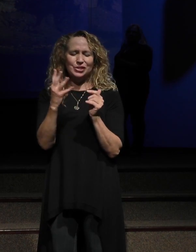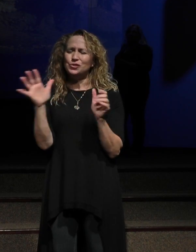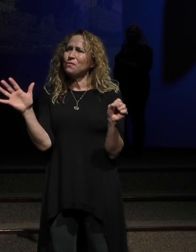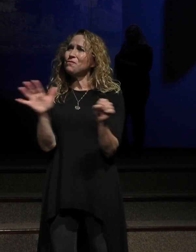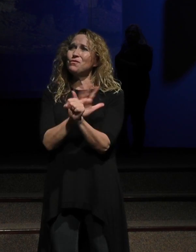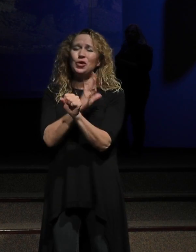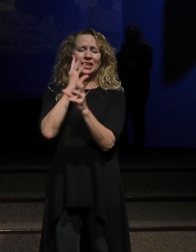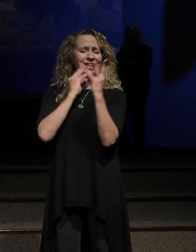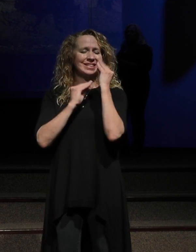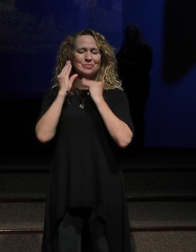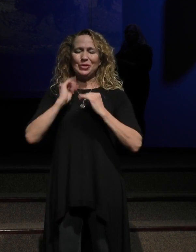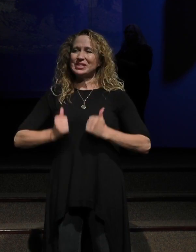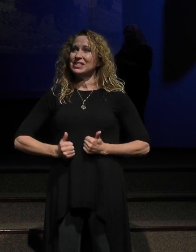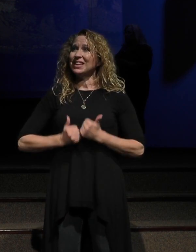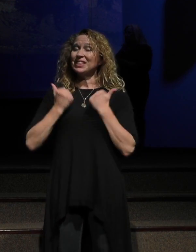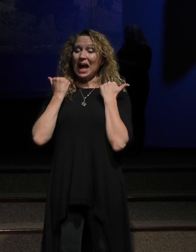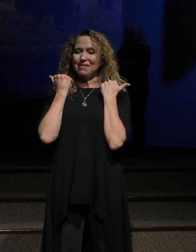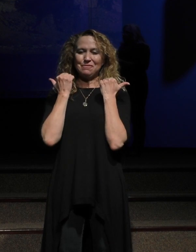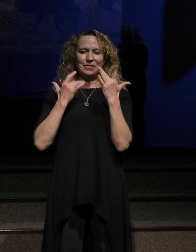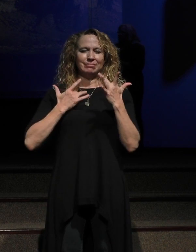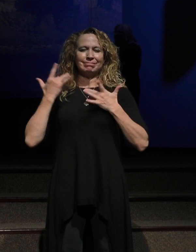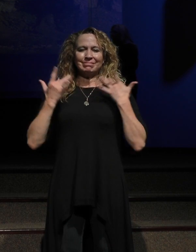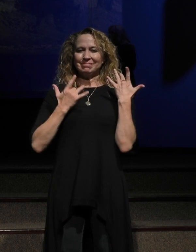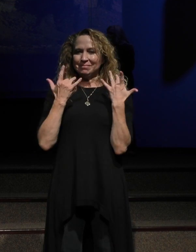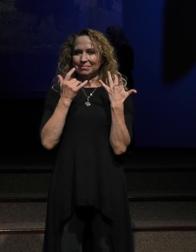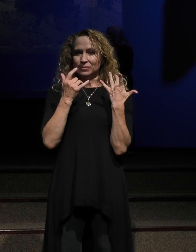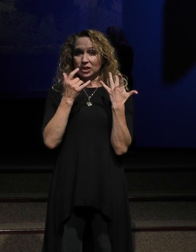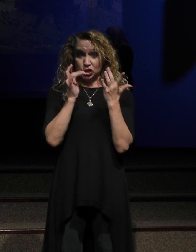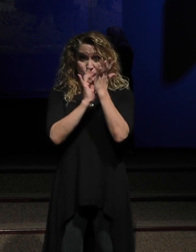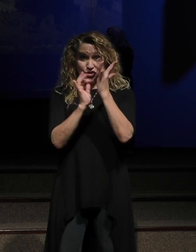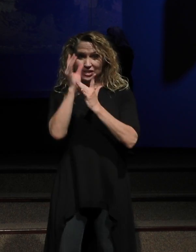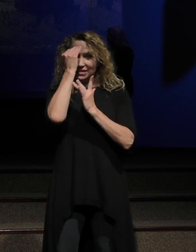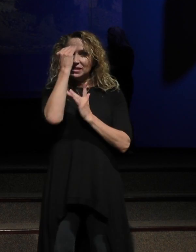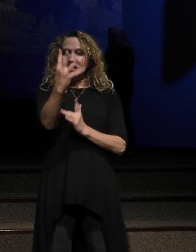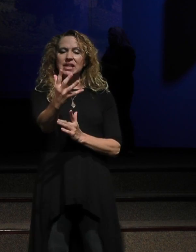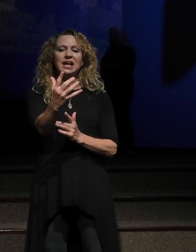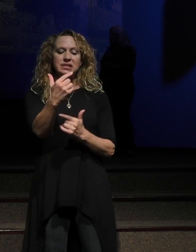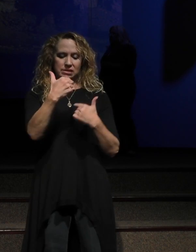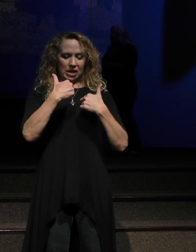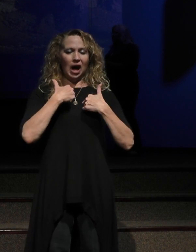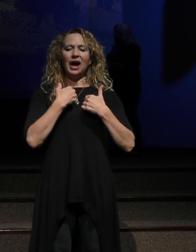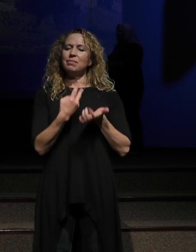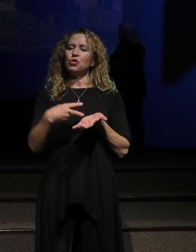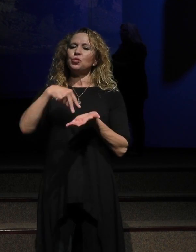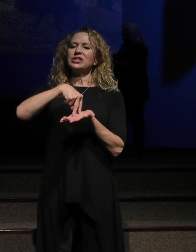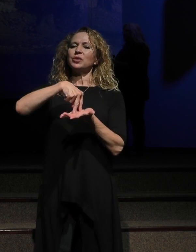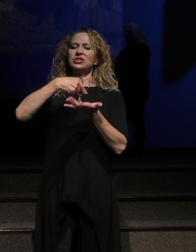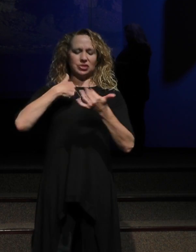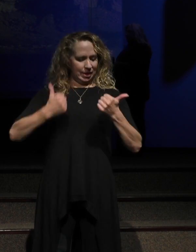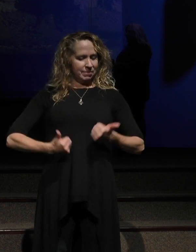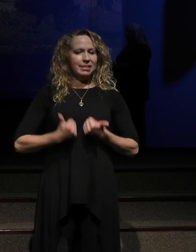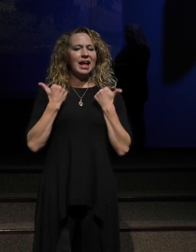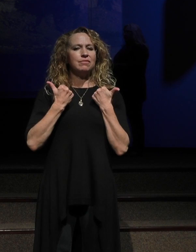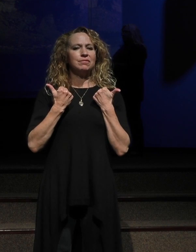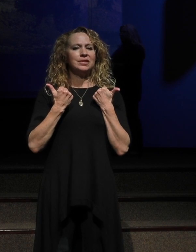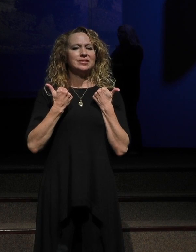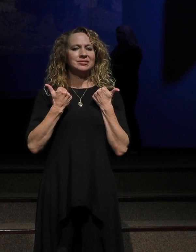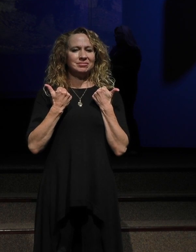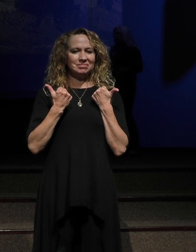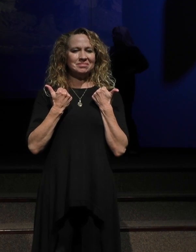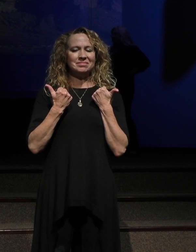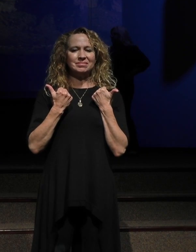that God has available to you. Here's the secret sauce. Jesus says, I am the resurrection and the life. Come on.